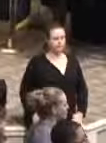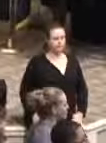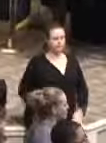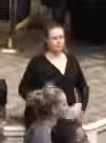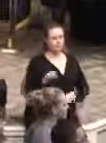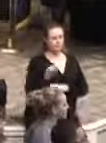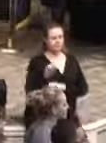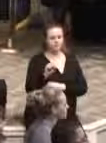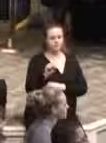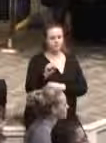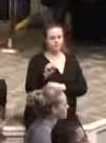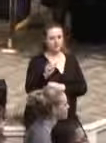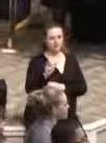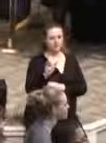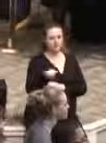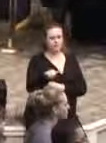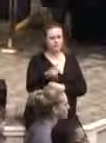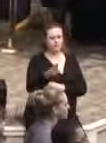Stacey Boutler.